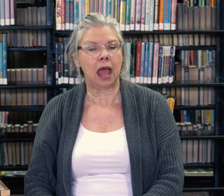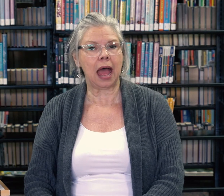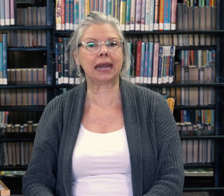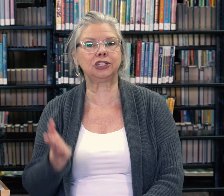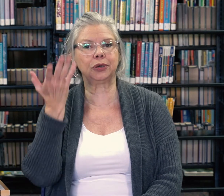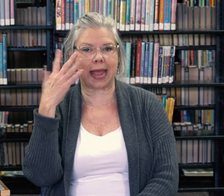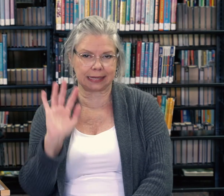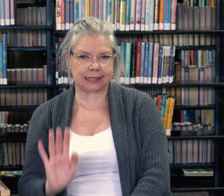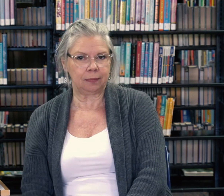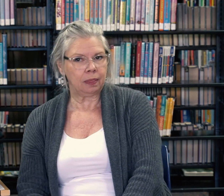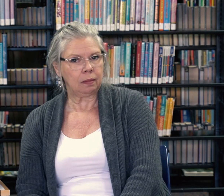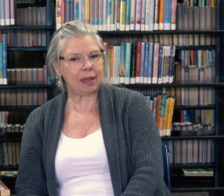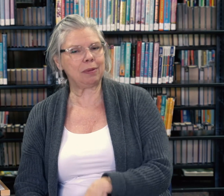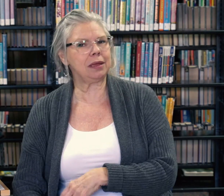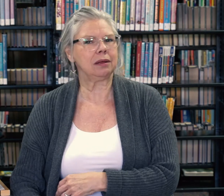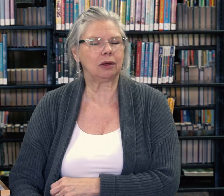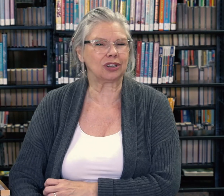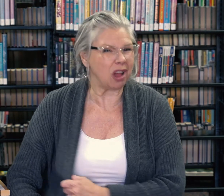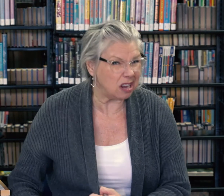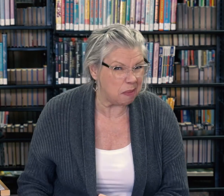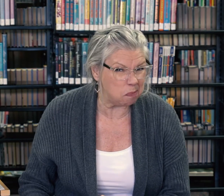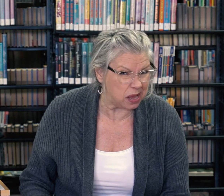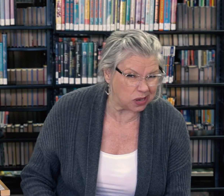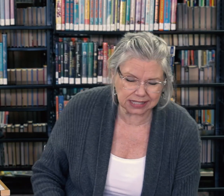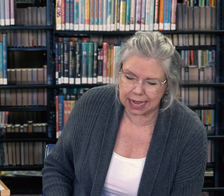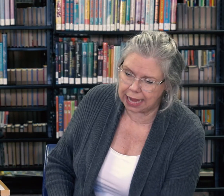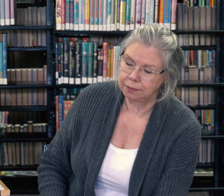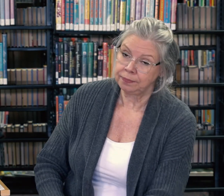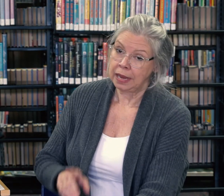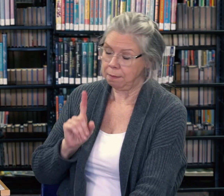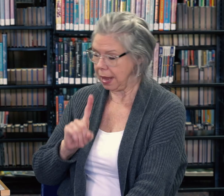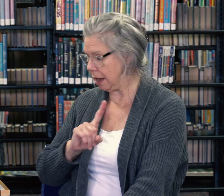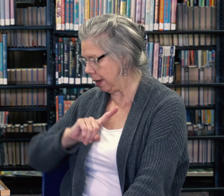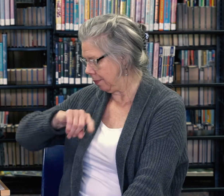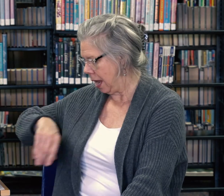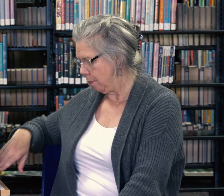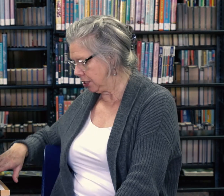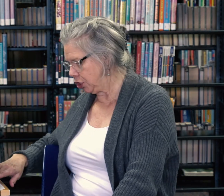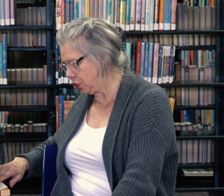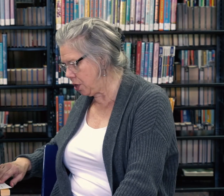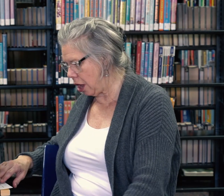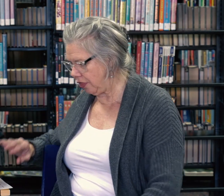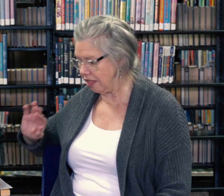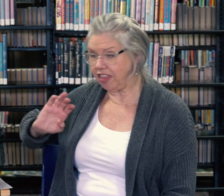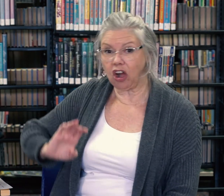How did you guess? Maybe we're talking about penguins today? Maybe. But did you know that they're